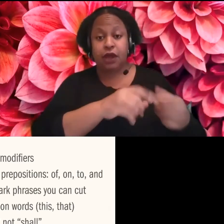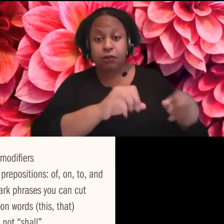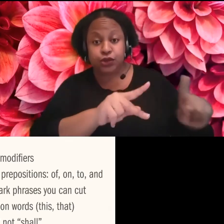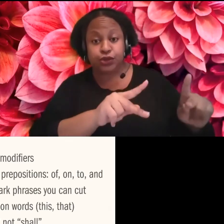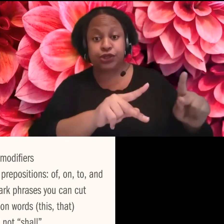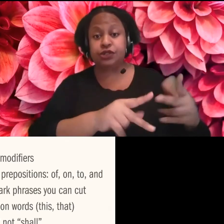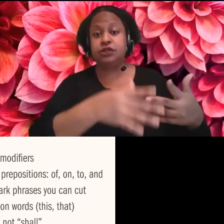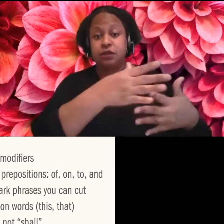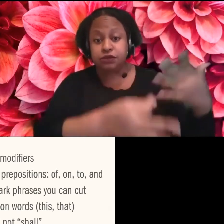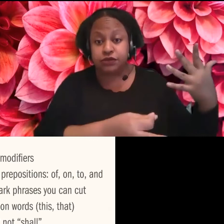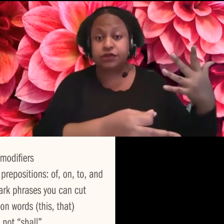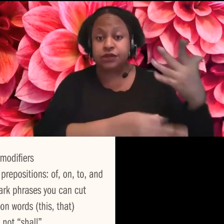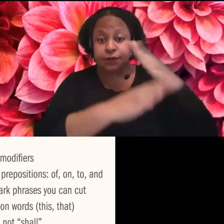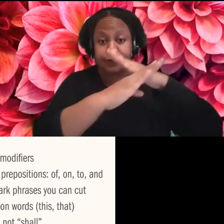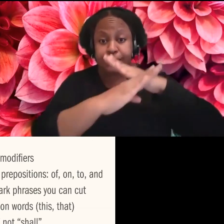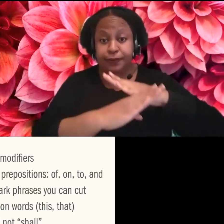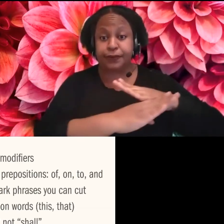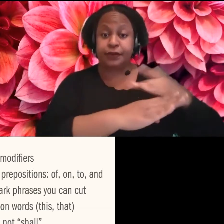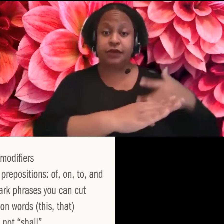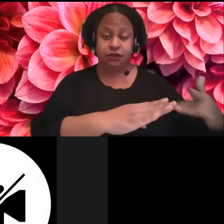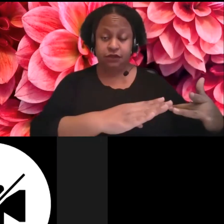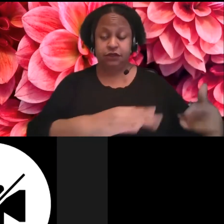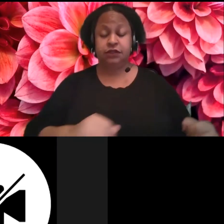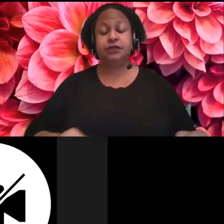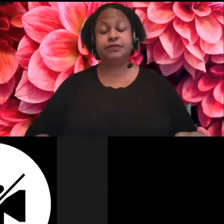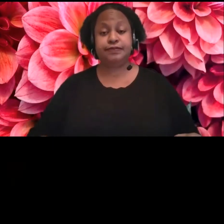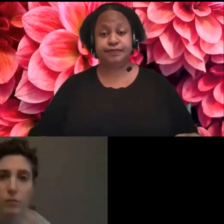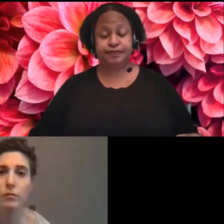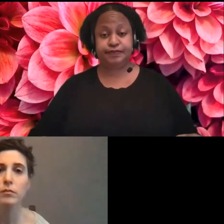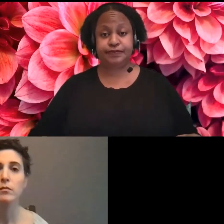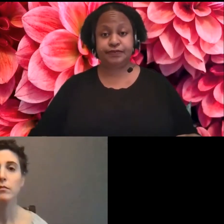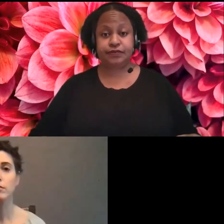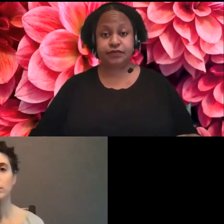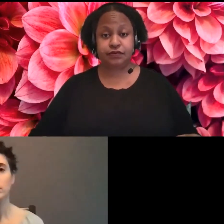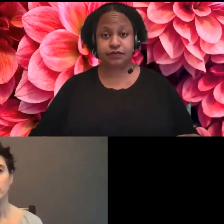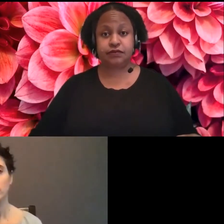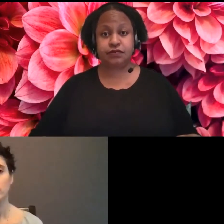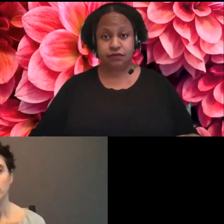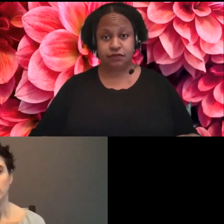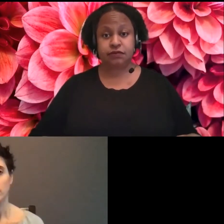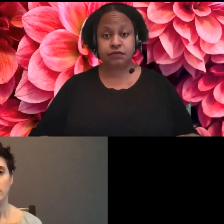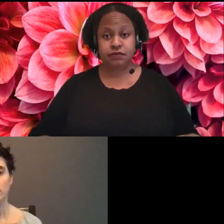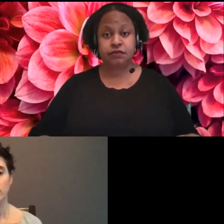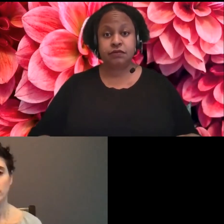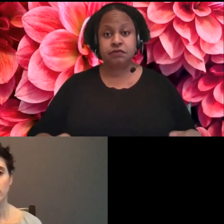experience. So often when people are, or actually, um,